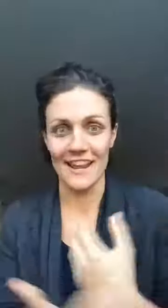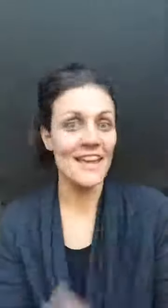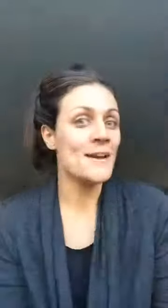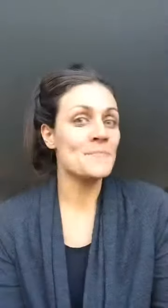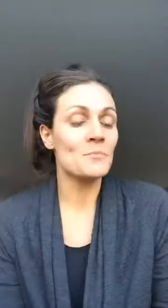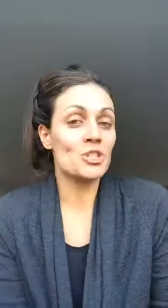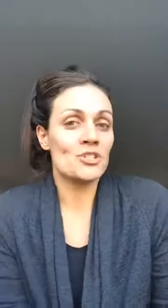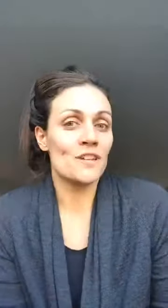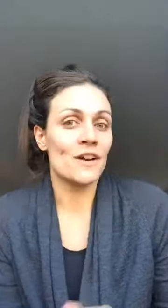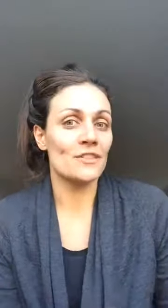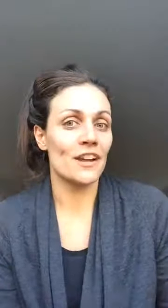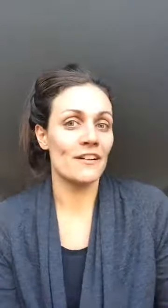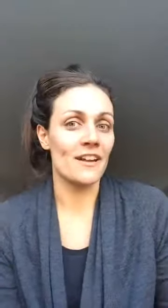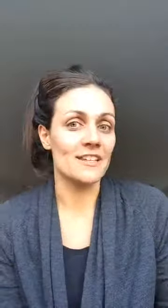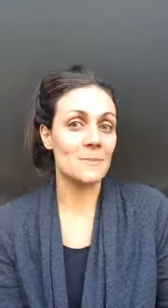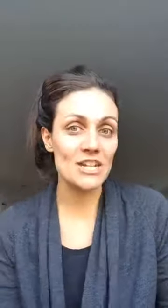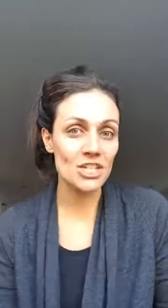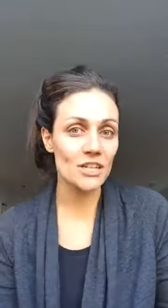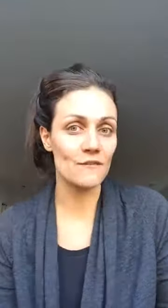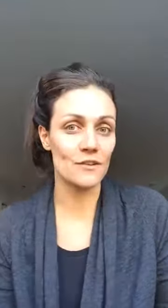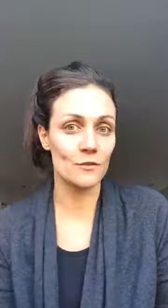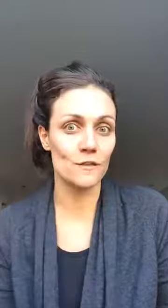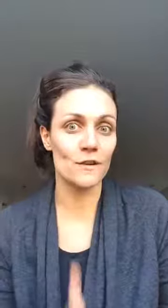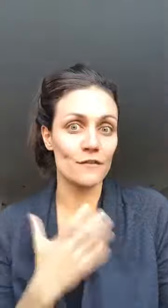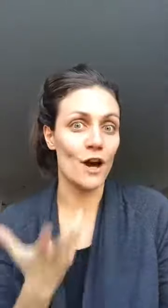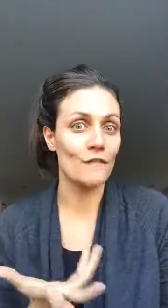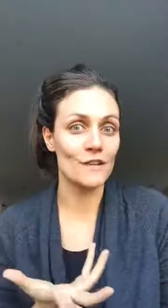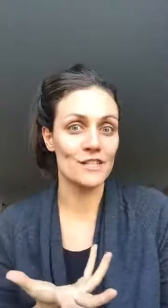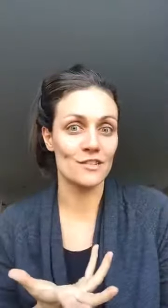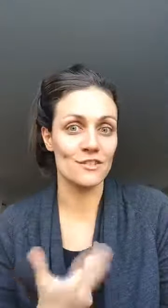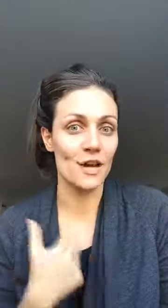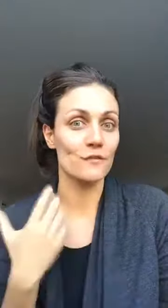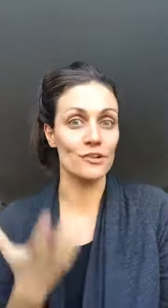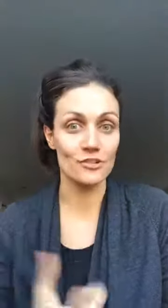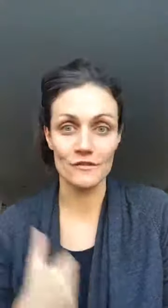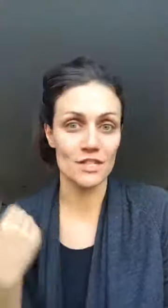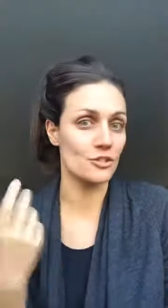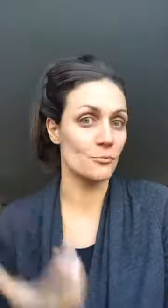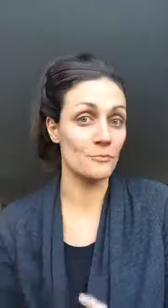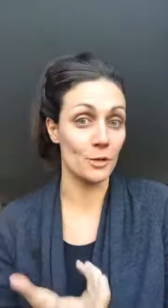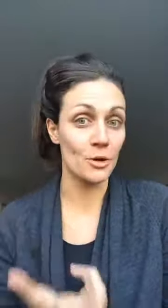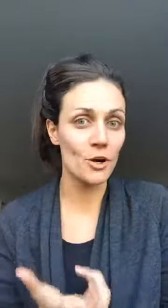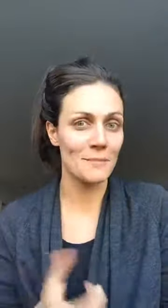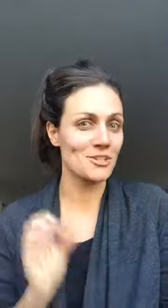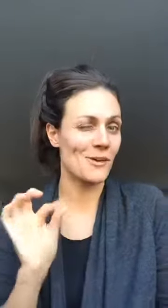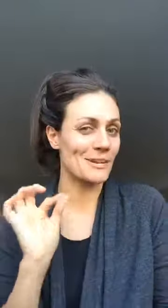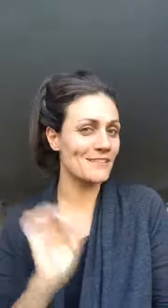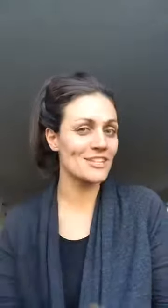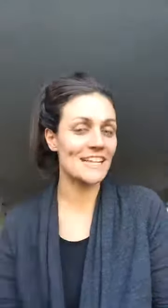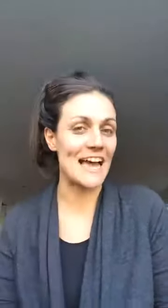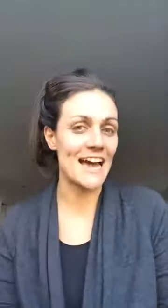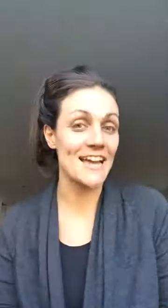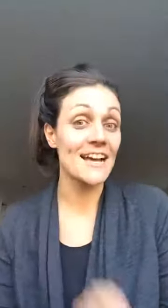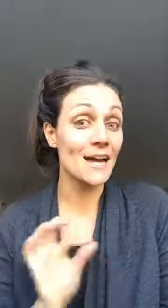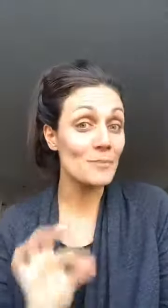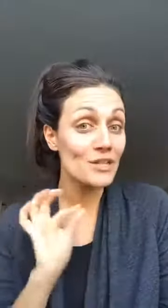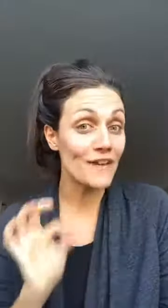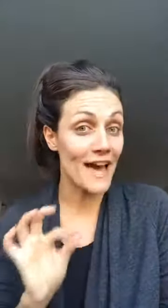put yourself out there especially if you're new if you don't have confidence in yourself or your services or your program so I'm going to give you a little hat couple of hacks